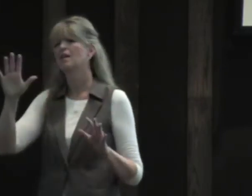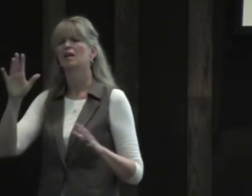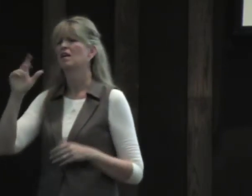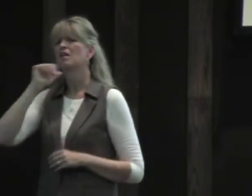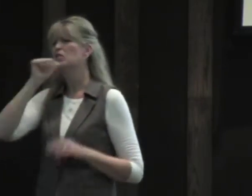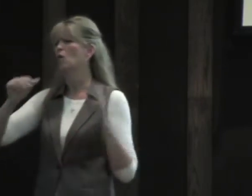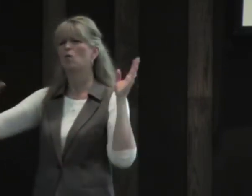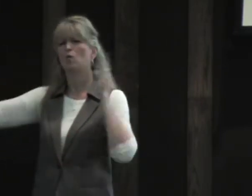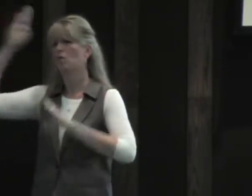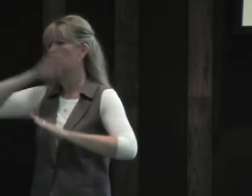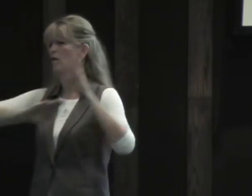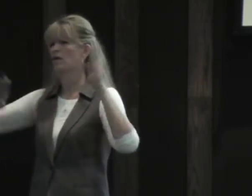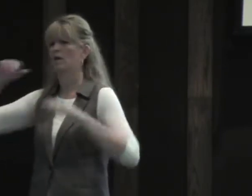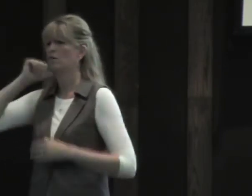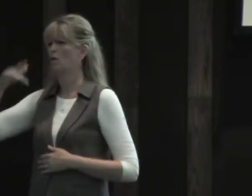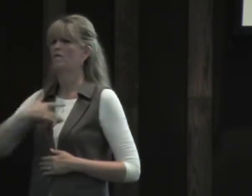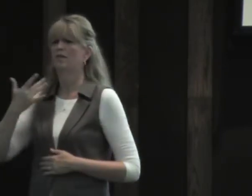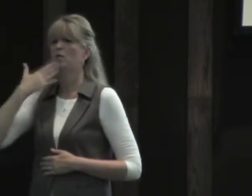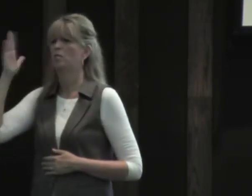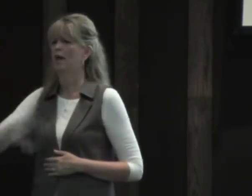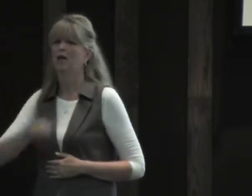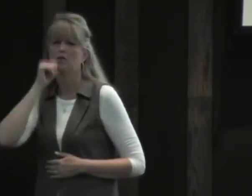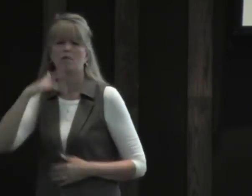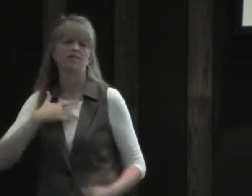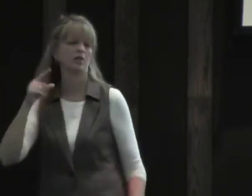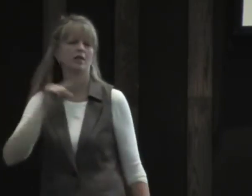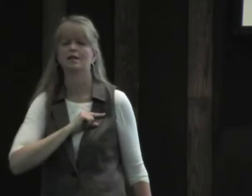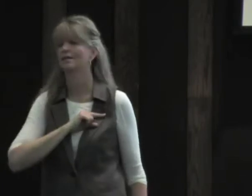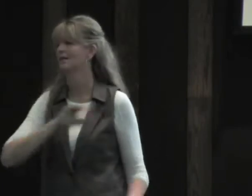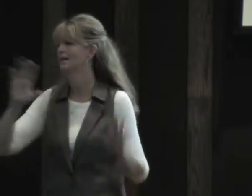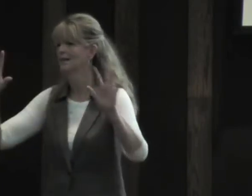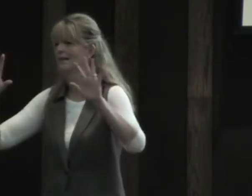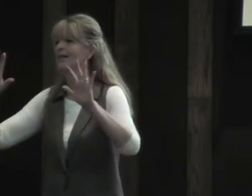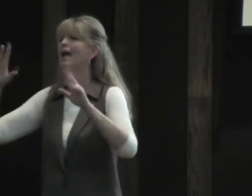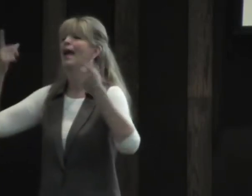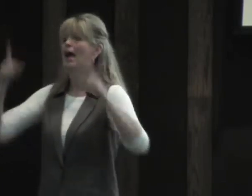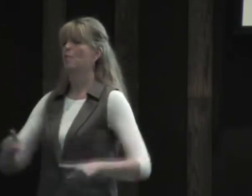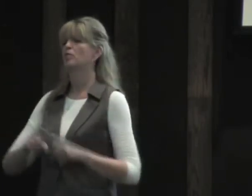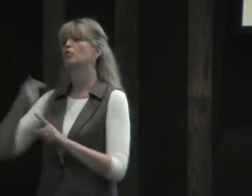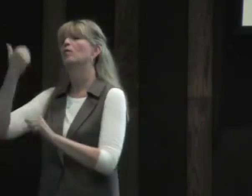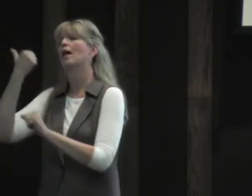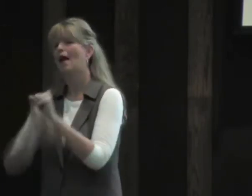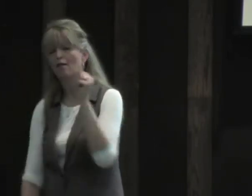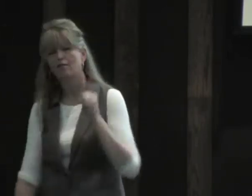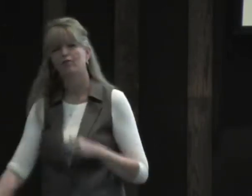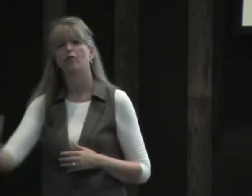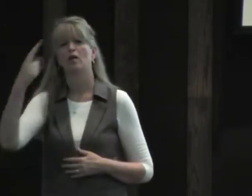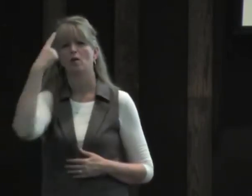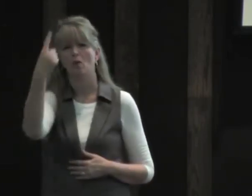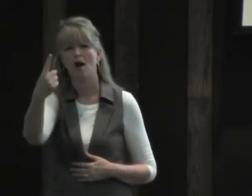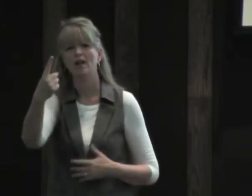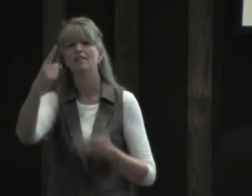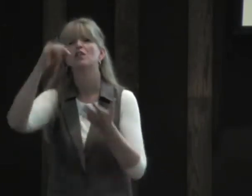and what's wrong with me, don't worry. Don't feel bad. Don't feel guilty. It happens to everyone.